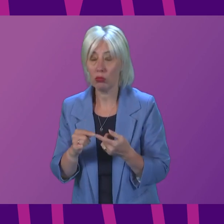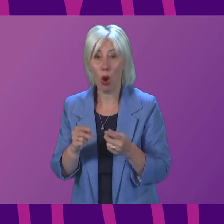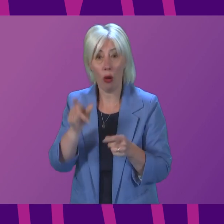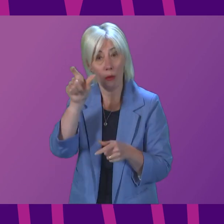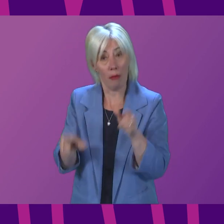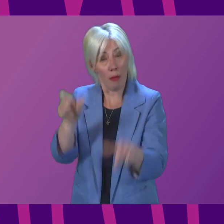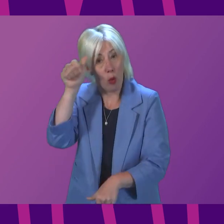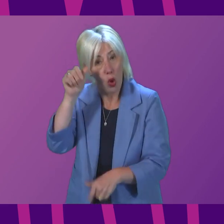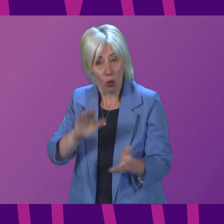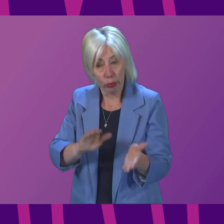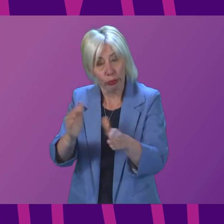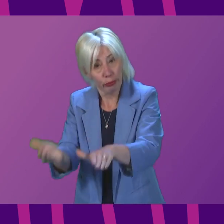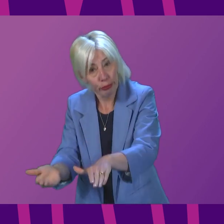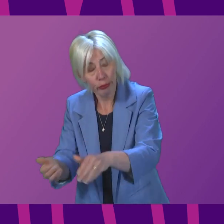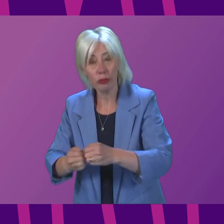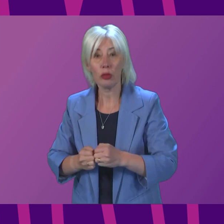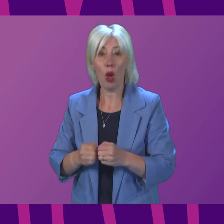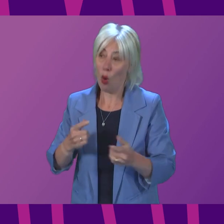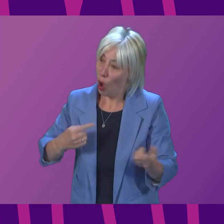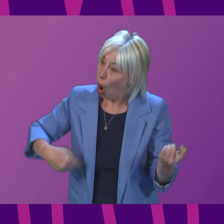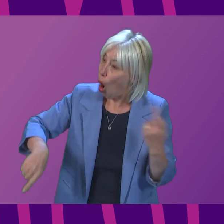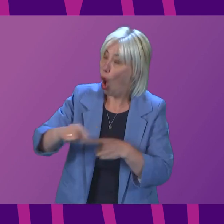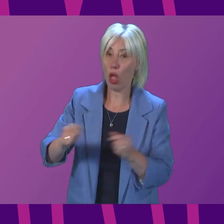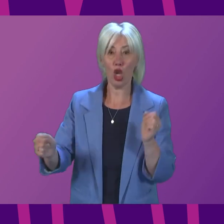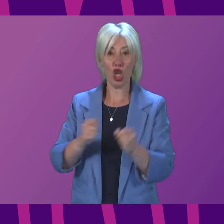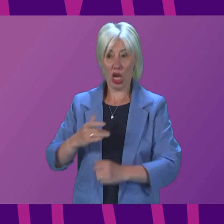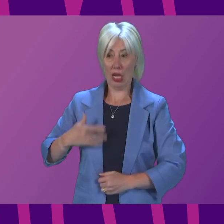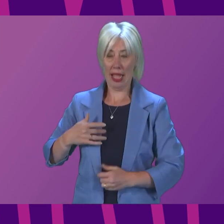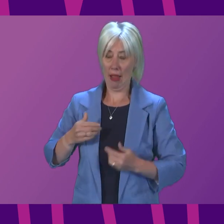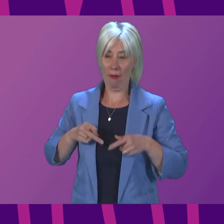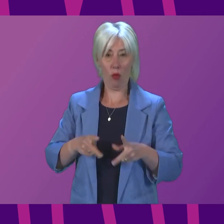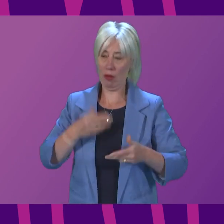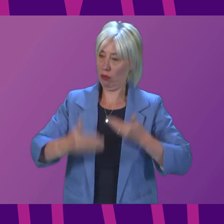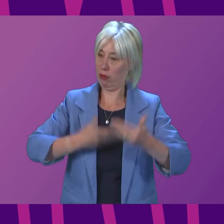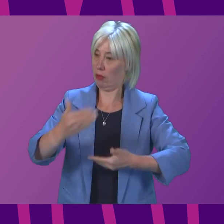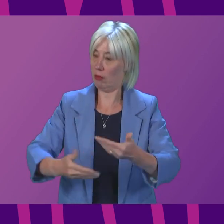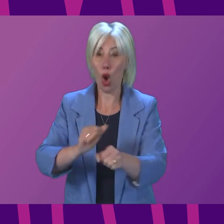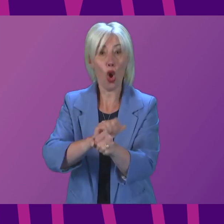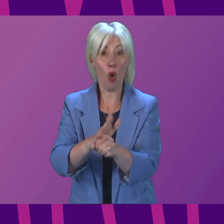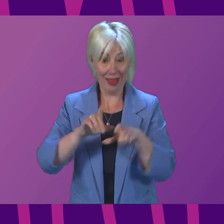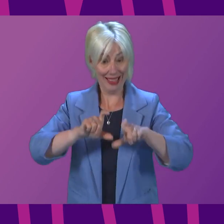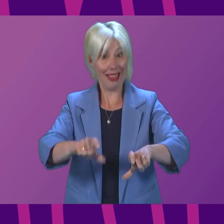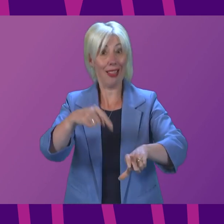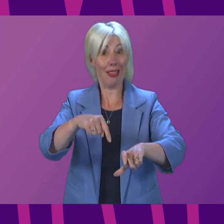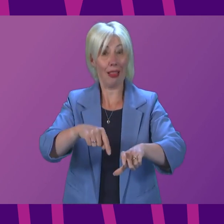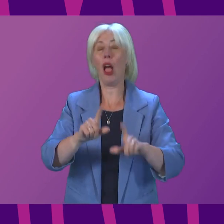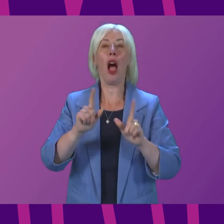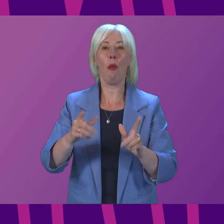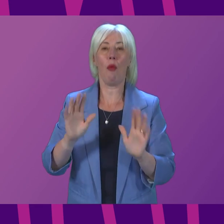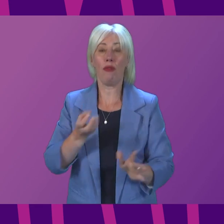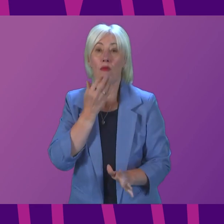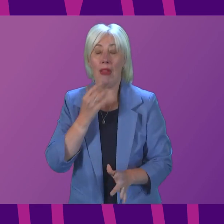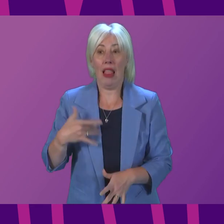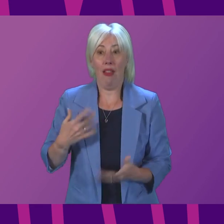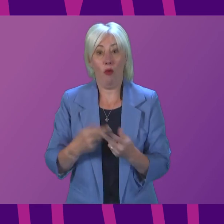ones to this virus. We have all changed our way of life. Covid has not gone away, but we have learned to live with